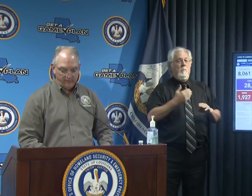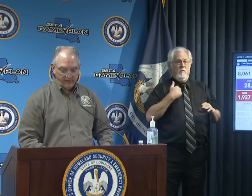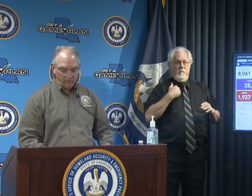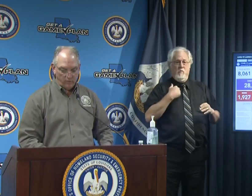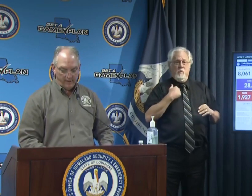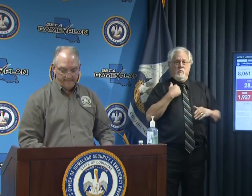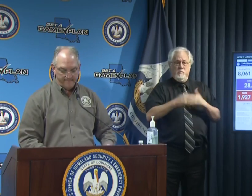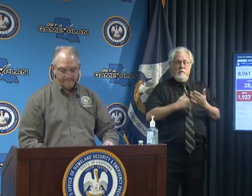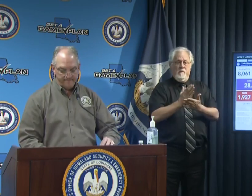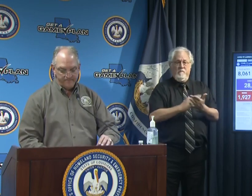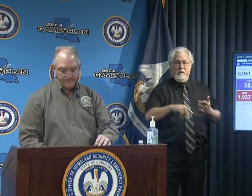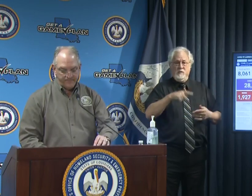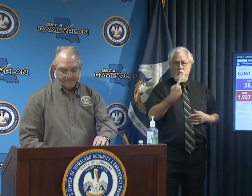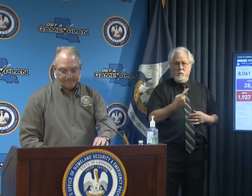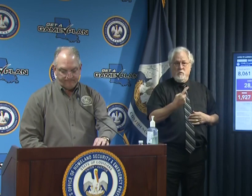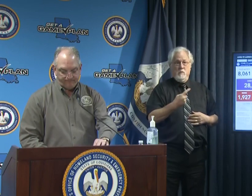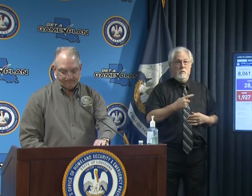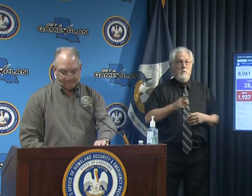to phase one